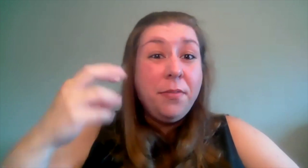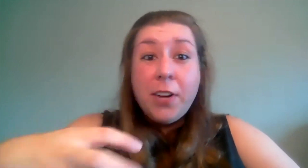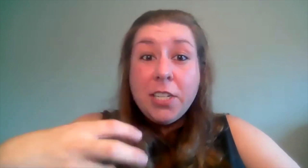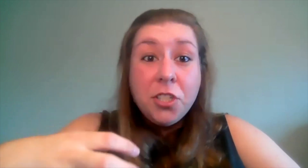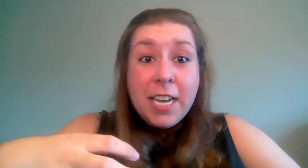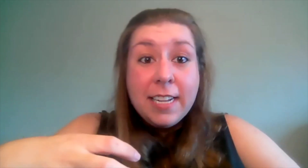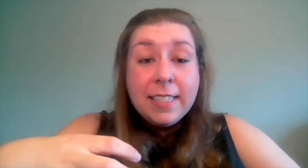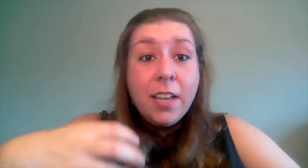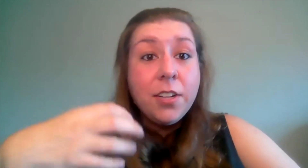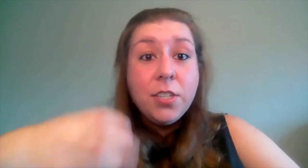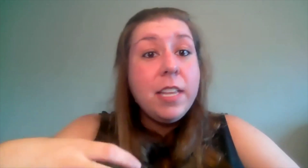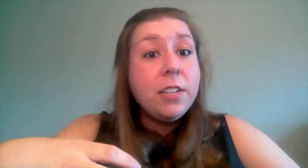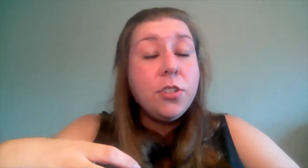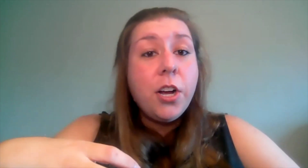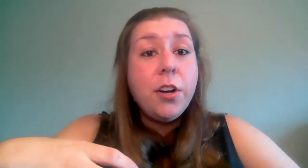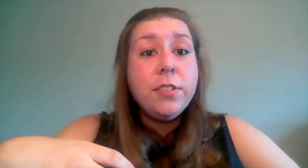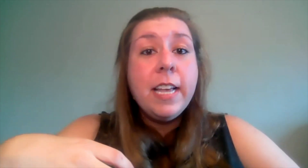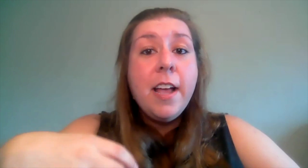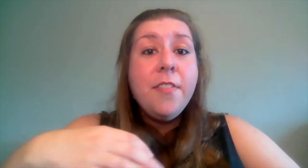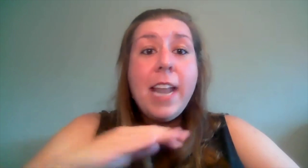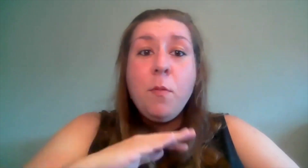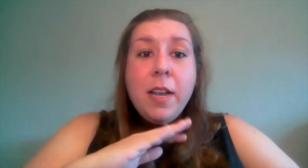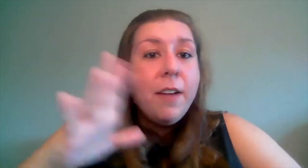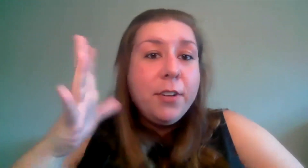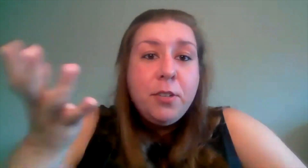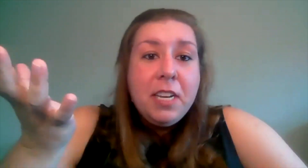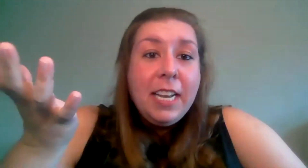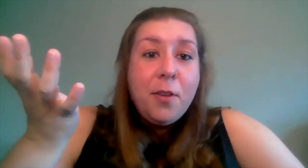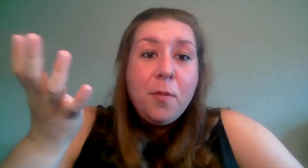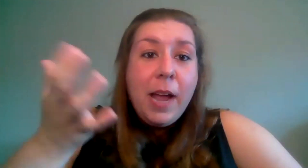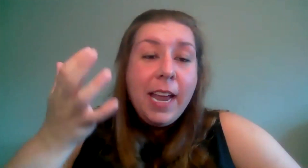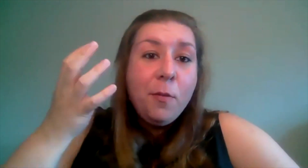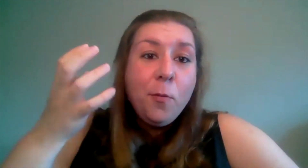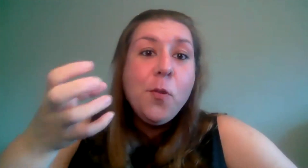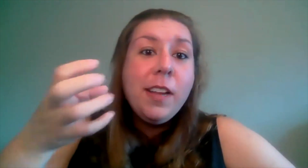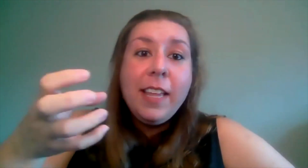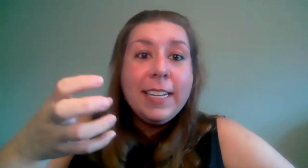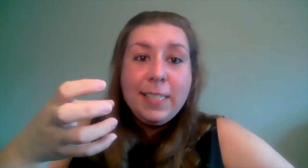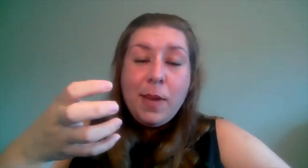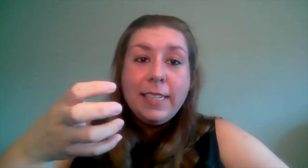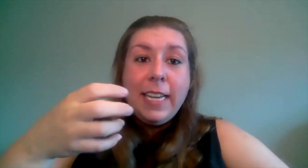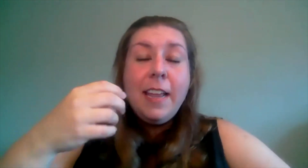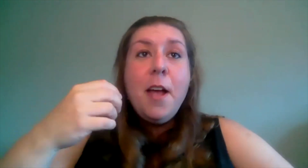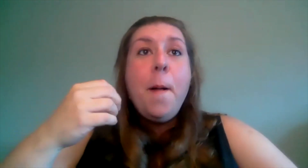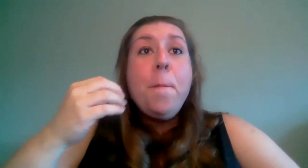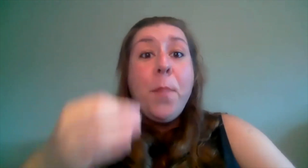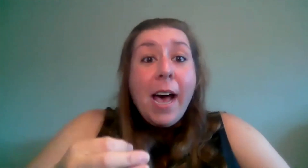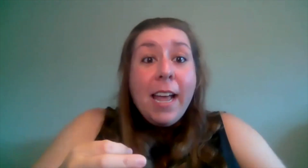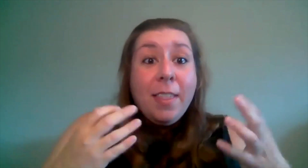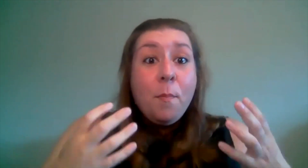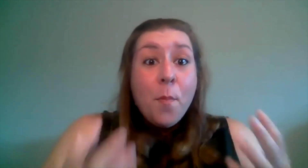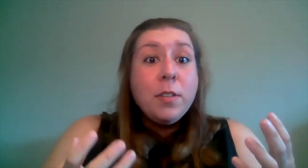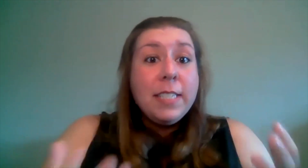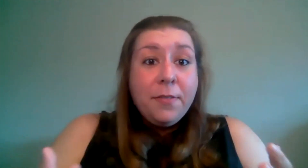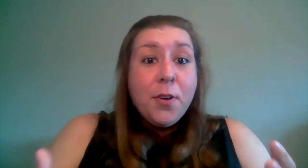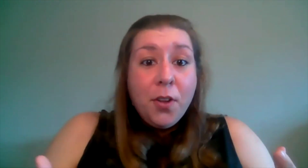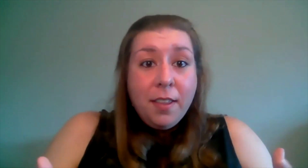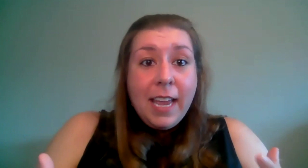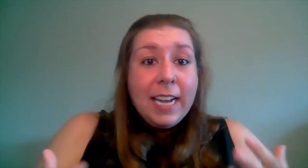freshness to these shows that i would never do it any other way it really is amazing but the most difficult thing